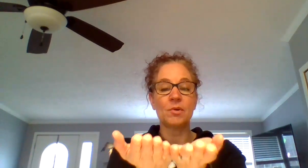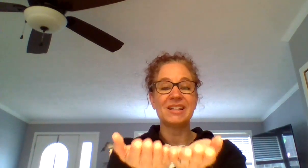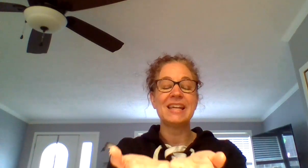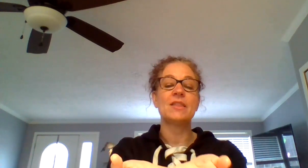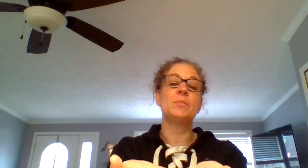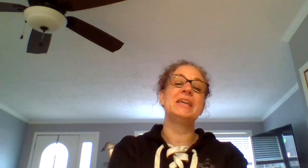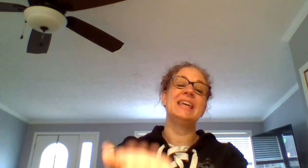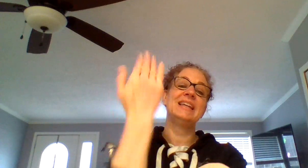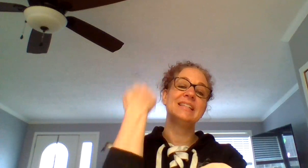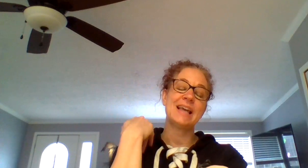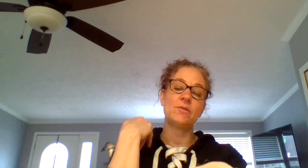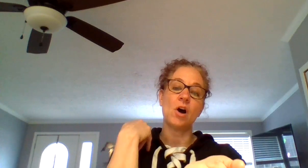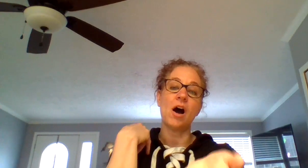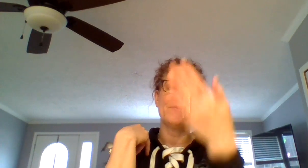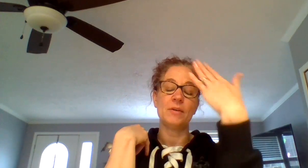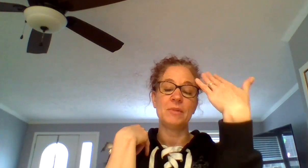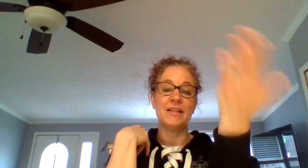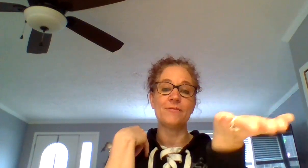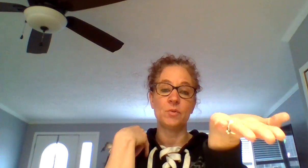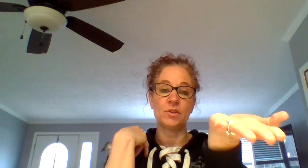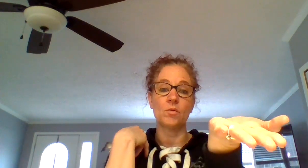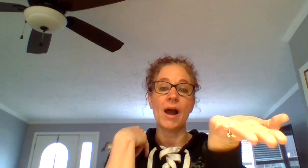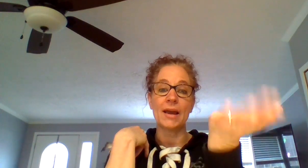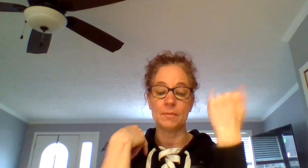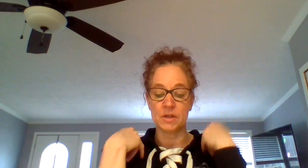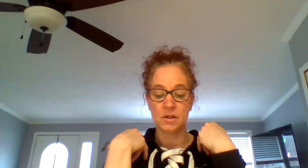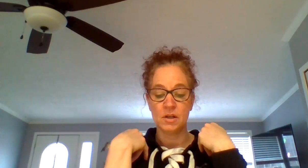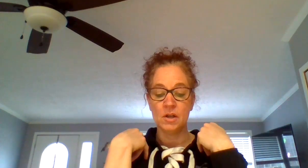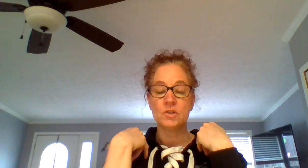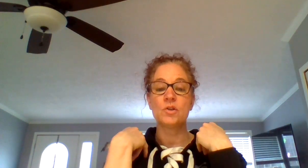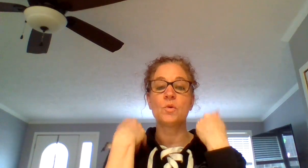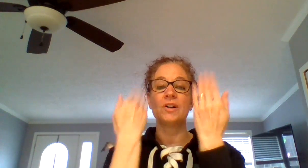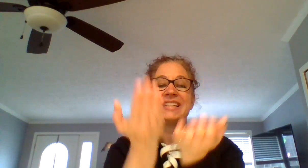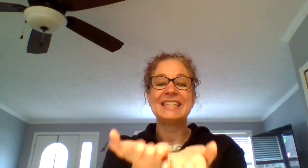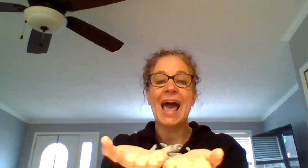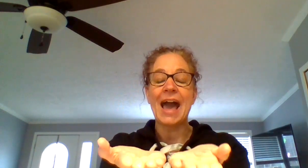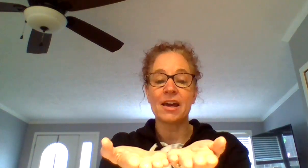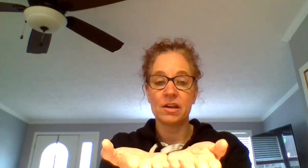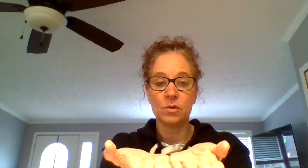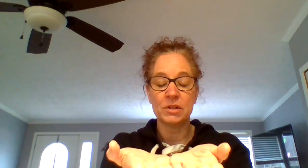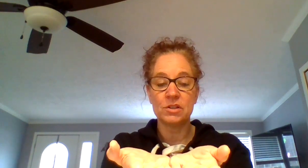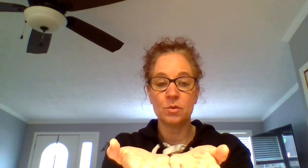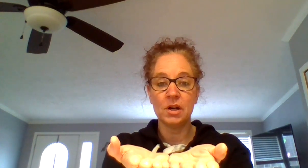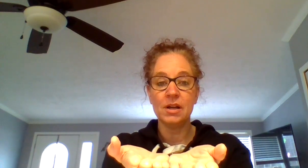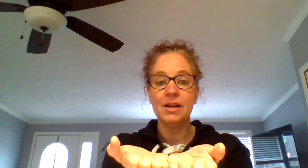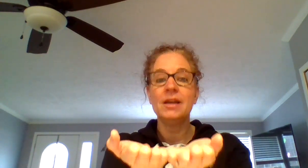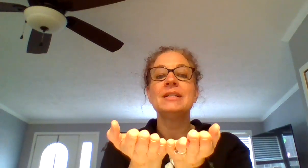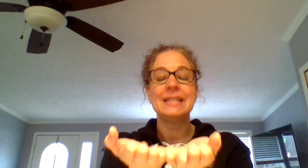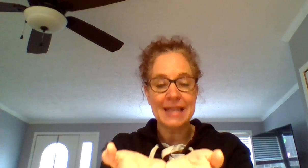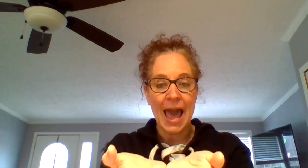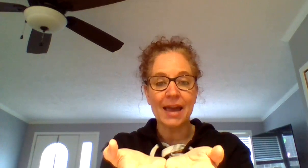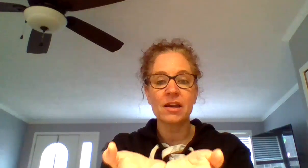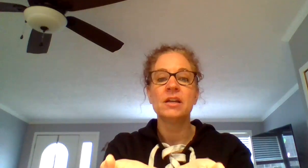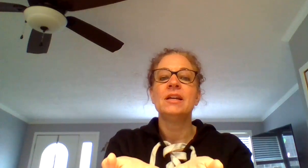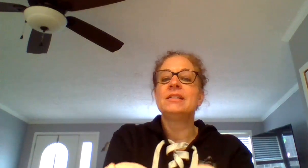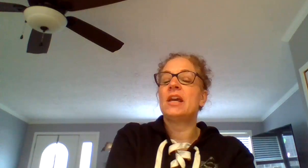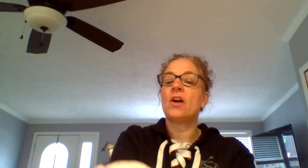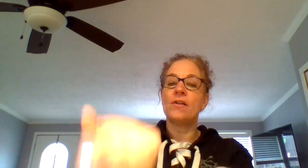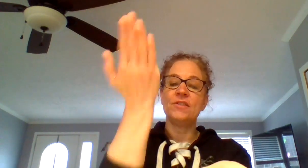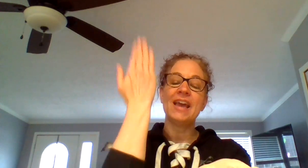we're going to take the beginning sound off and be left with the rhyme. So the word is sack. What's the word? Sack. Take off the